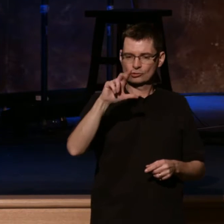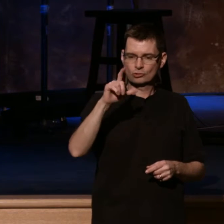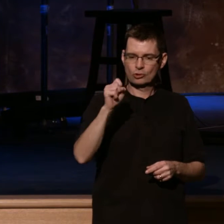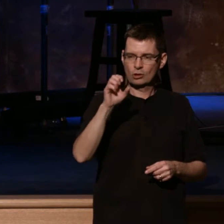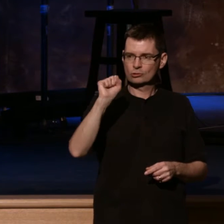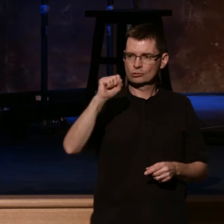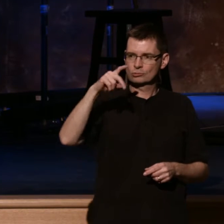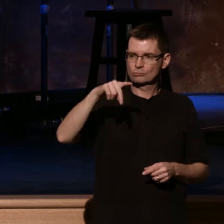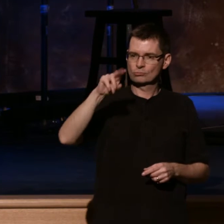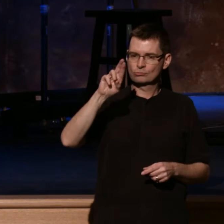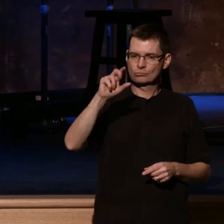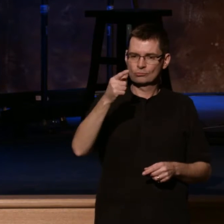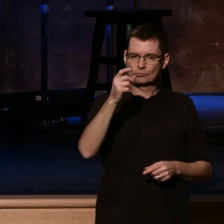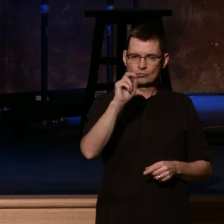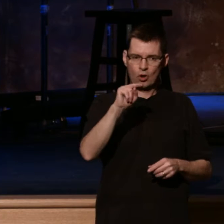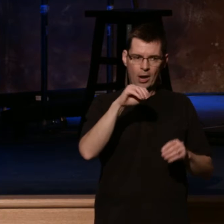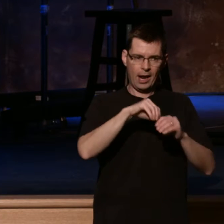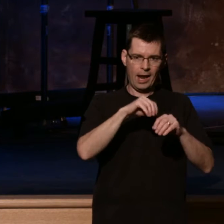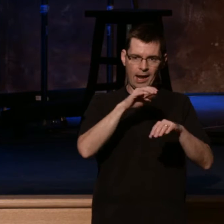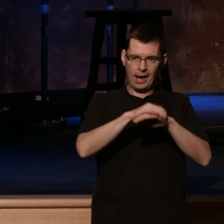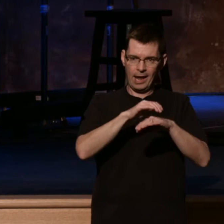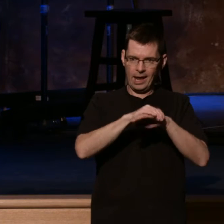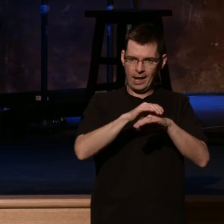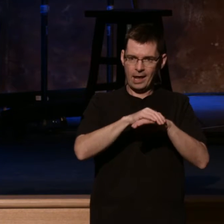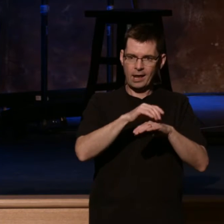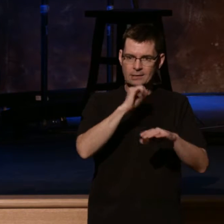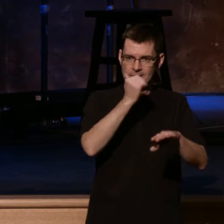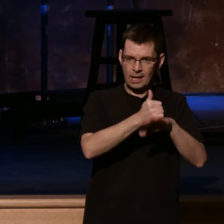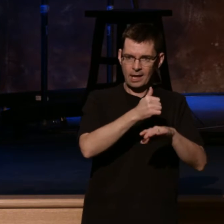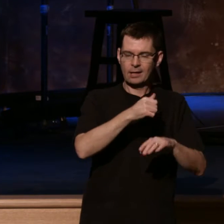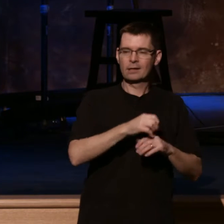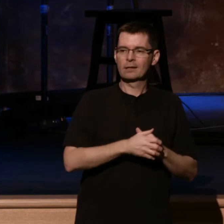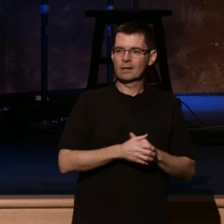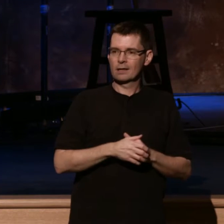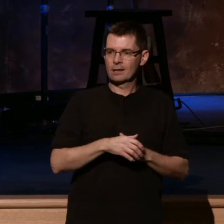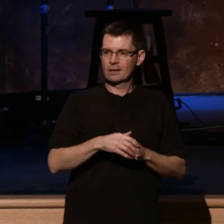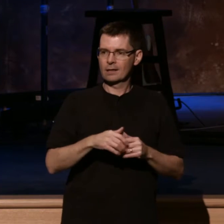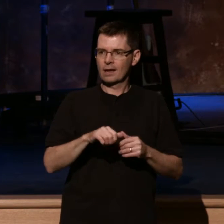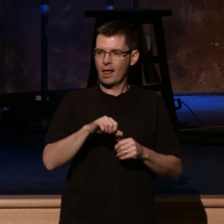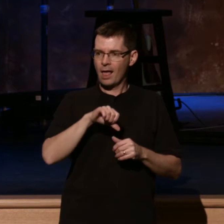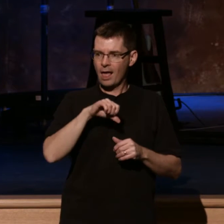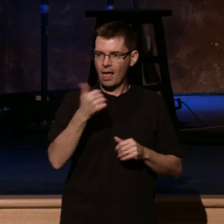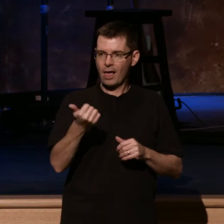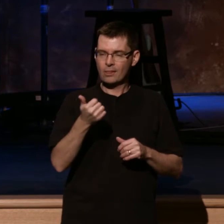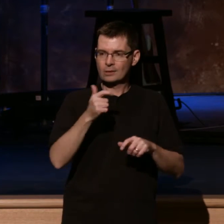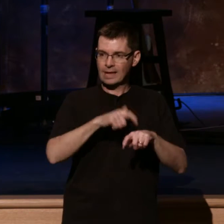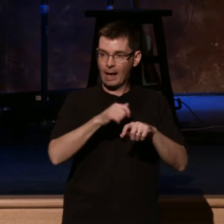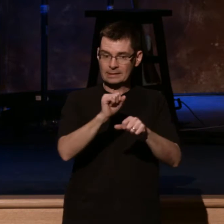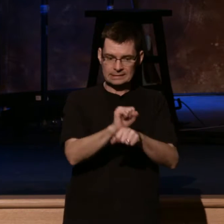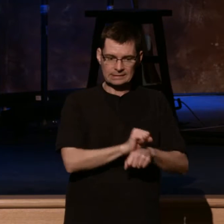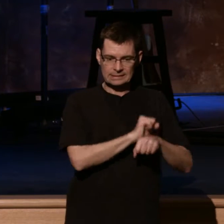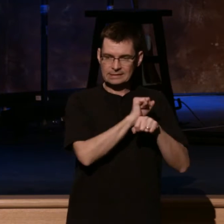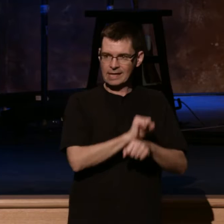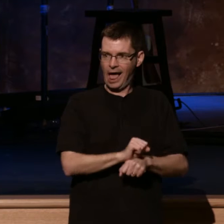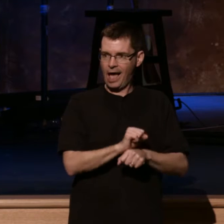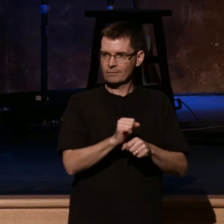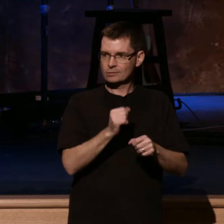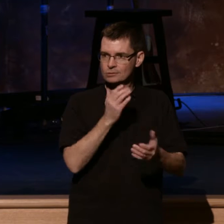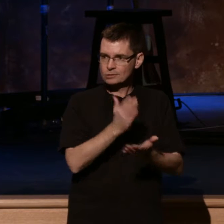1861. Abraham Lincoln, four years later, issued the Emancipation Proclamation. Six years later, Hudson Taylor began China